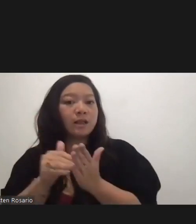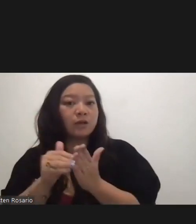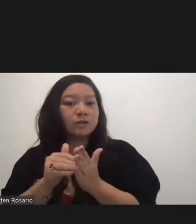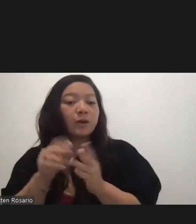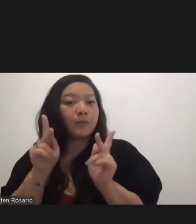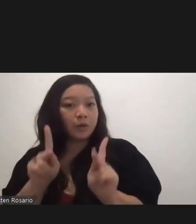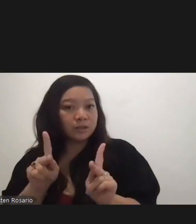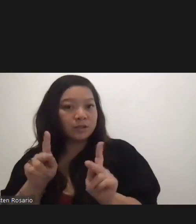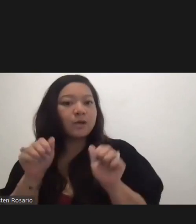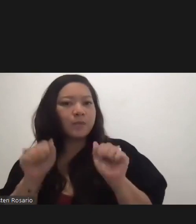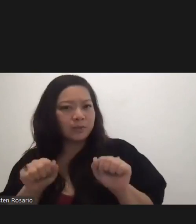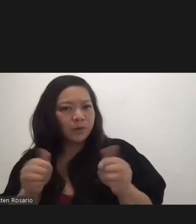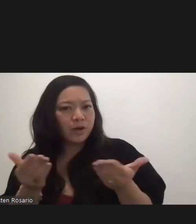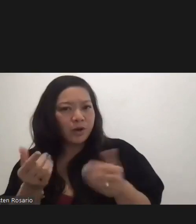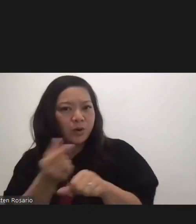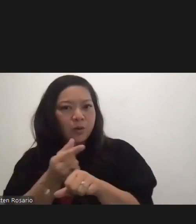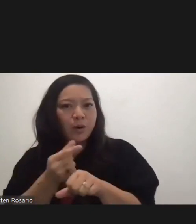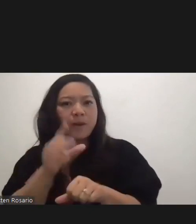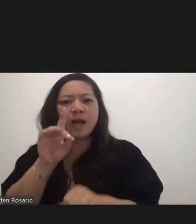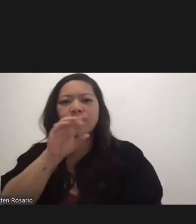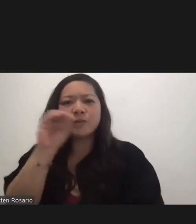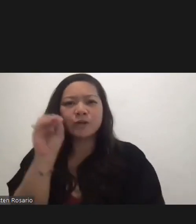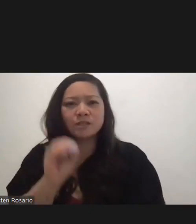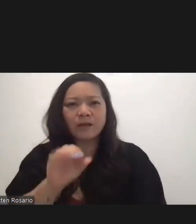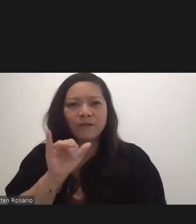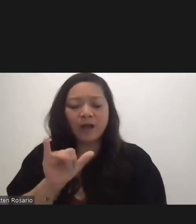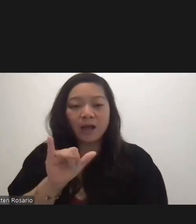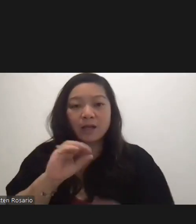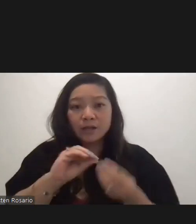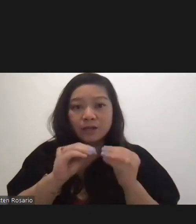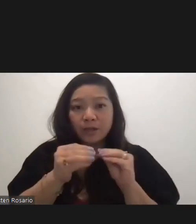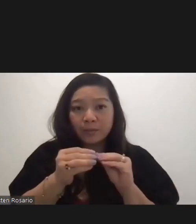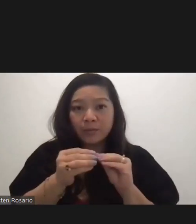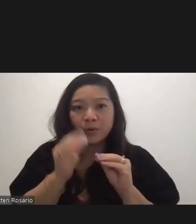be vaccinated. So, 80% of that number is what it would be.